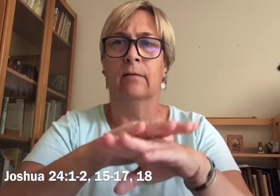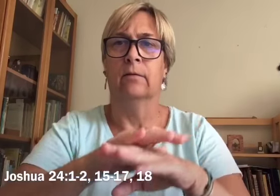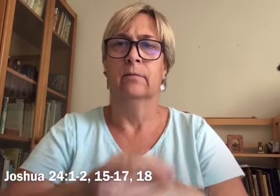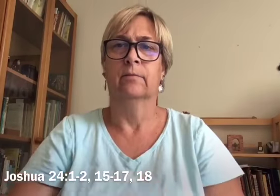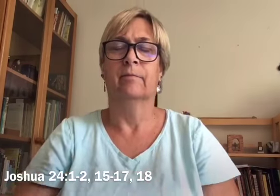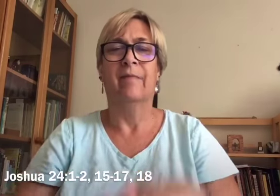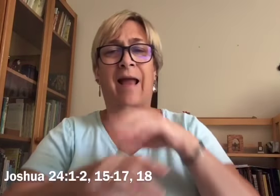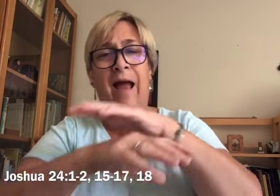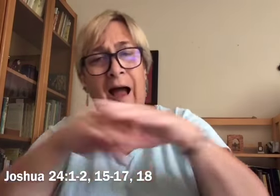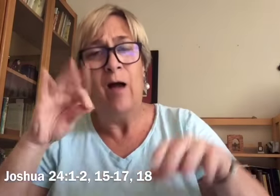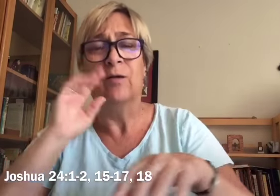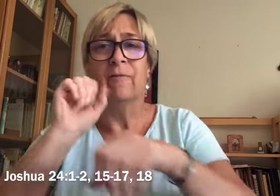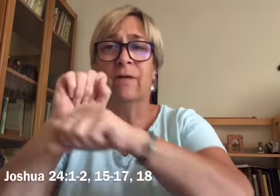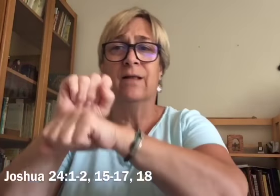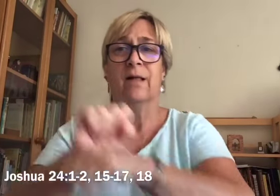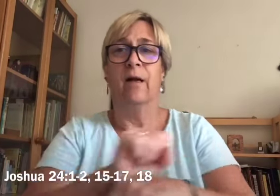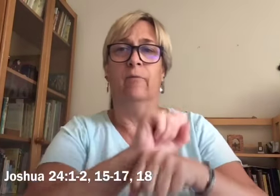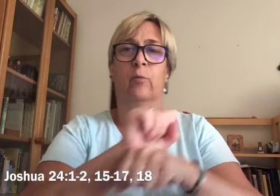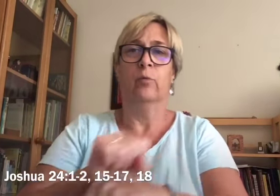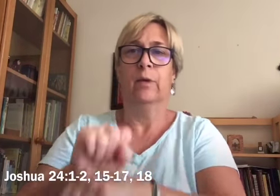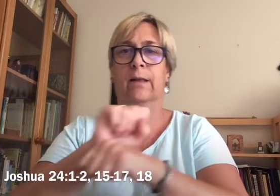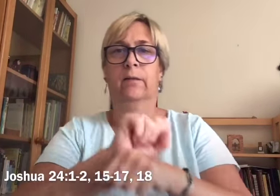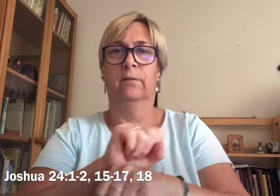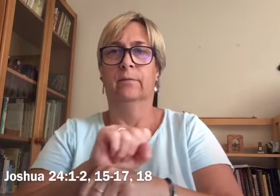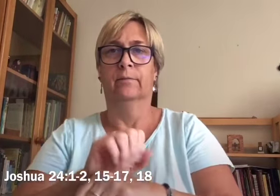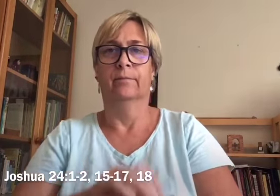the land of Egypt, out of a slavery.